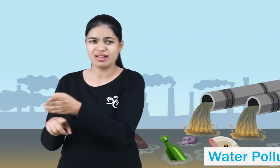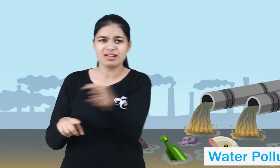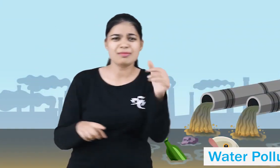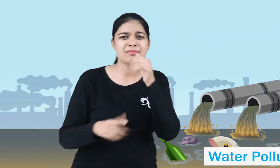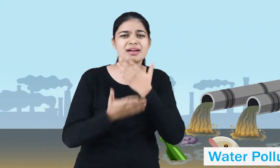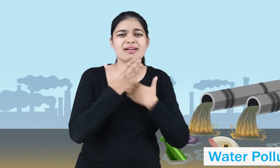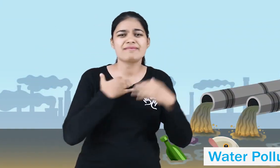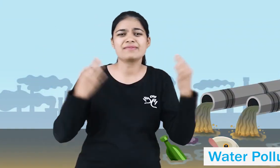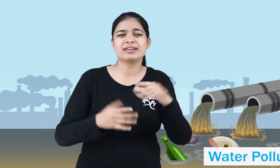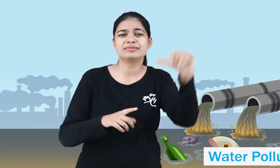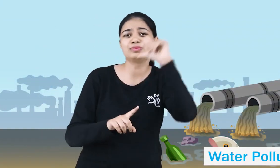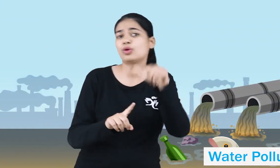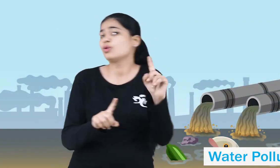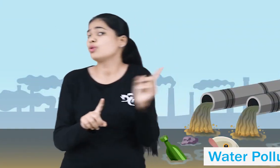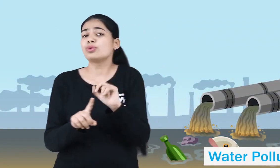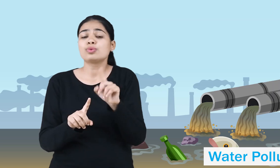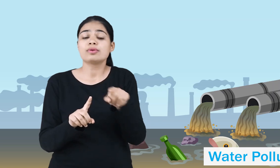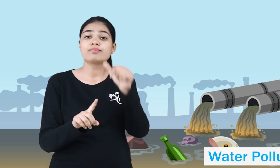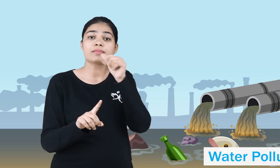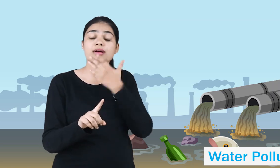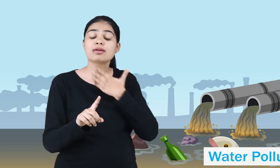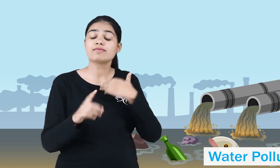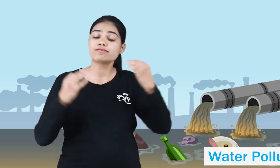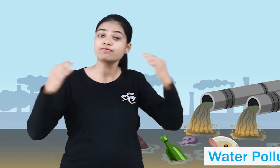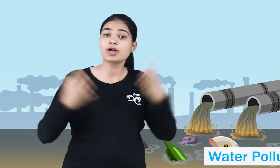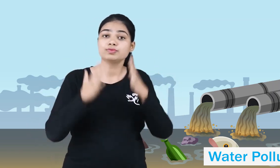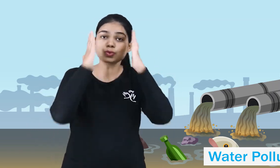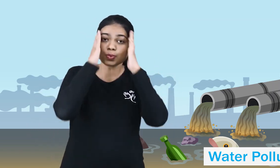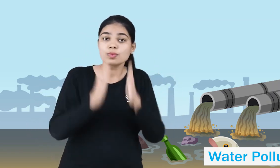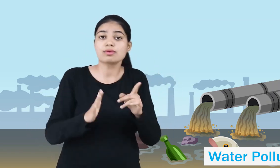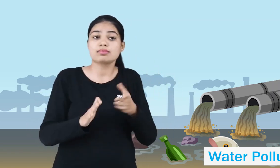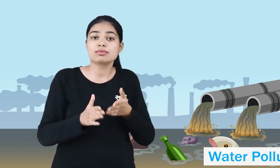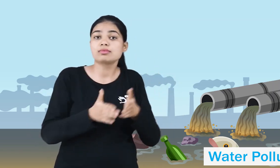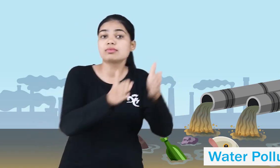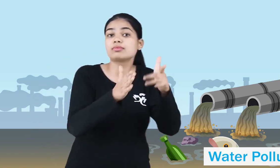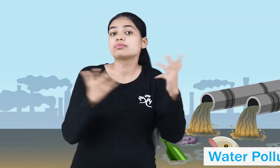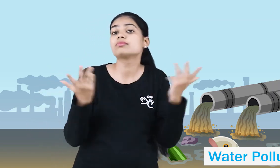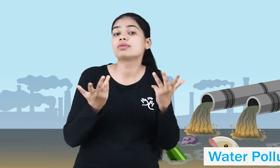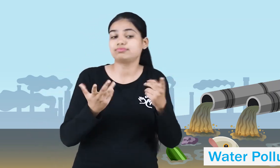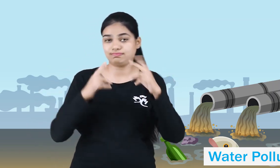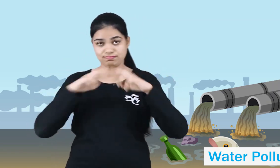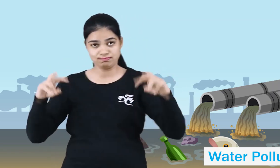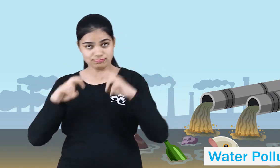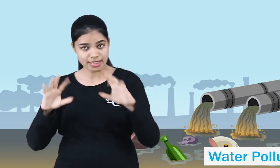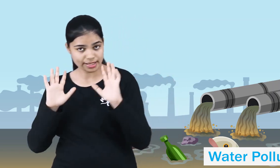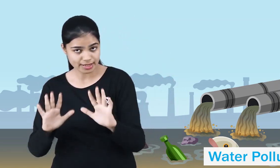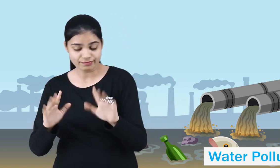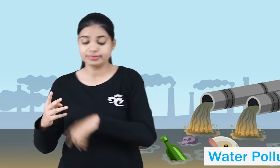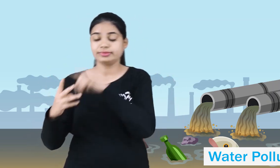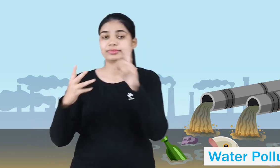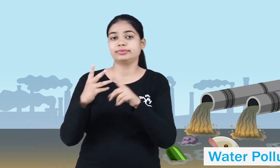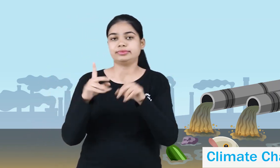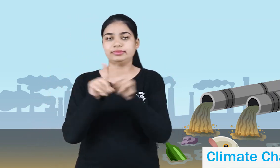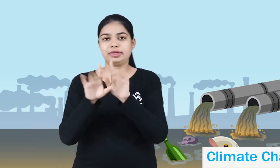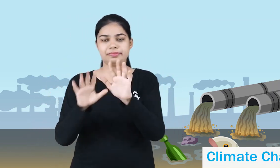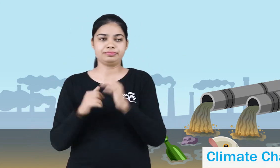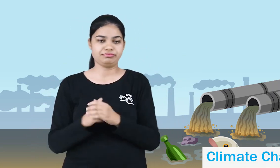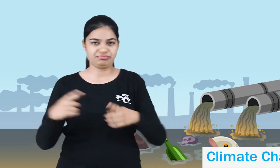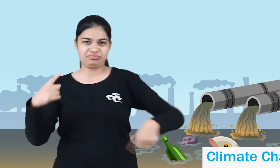by plastic, waste, chemicals resulting in contaminated water. have some ways to tackle this as well. Third is climate change. Our